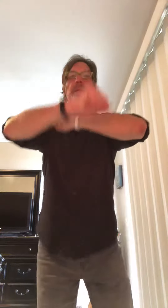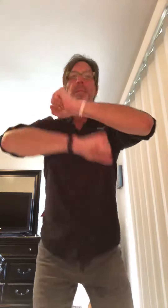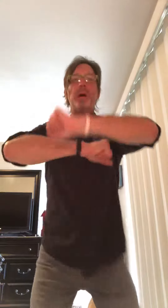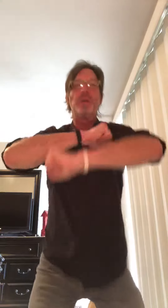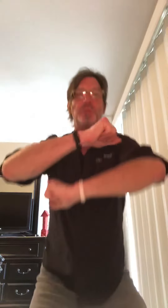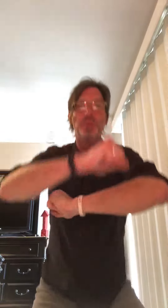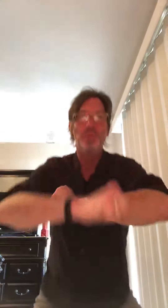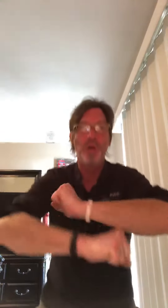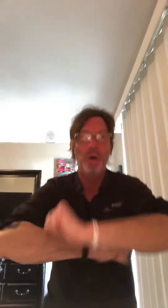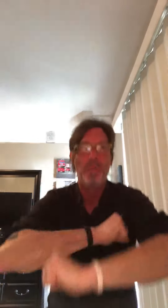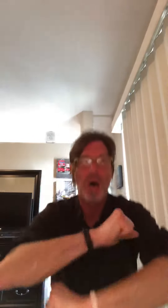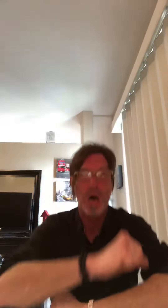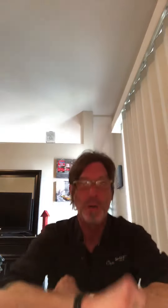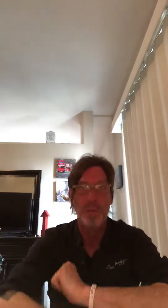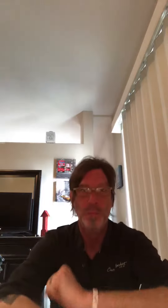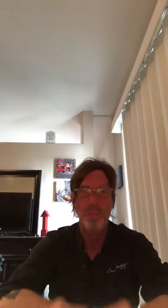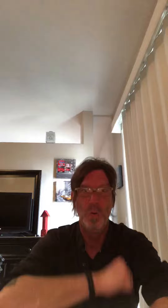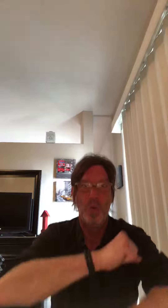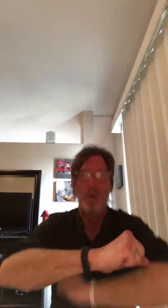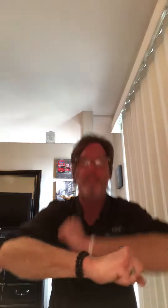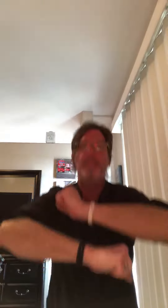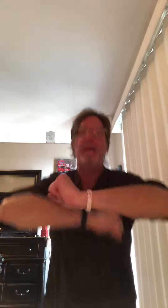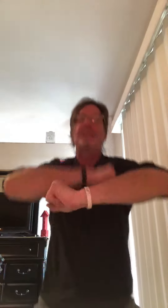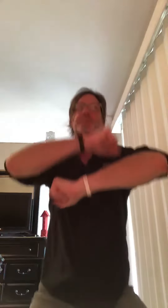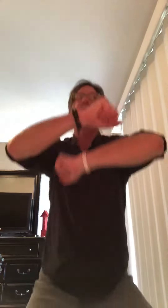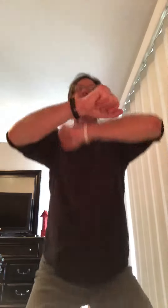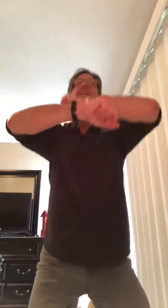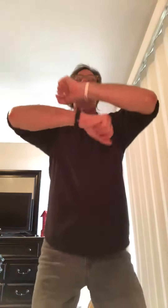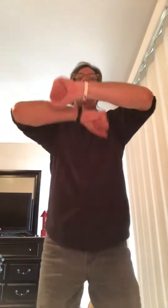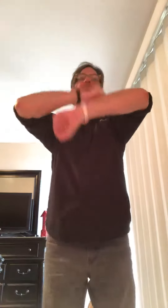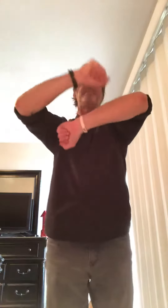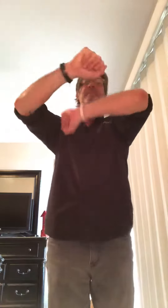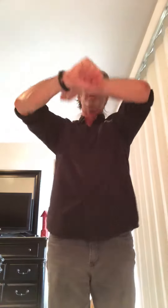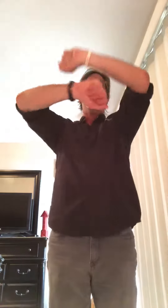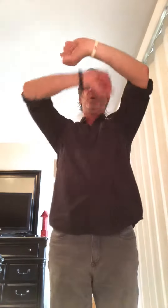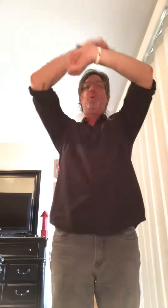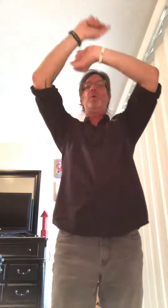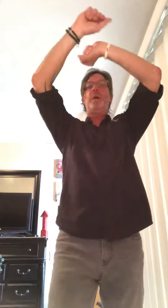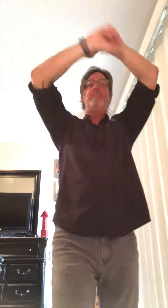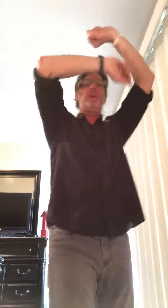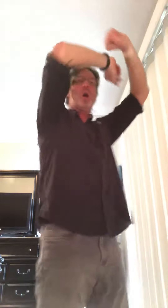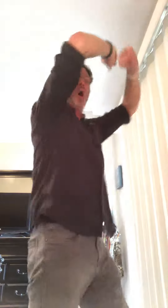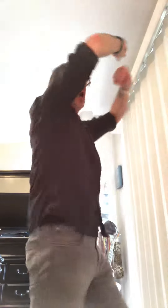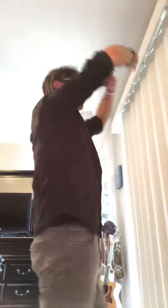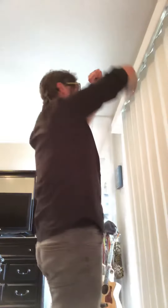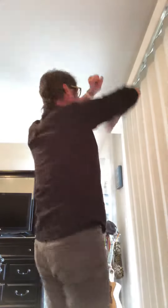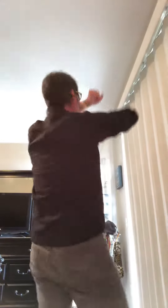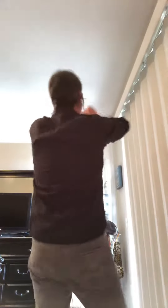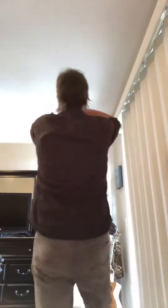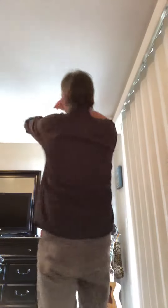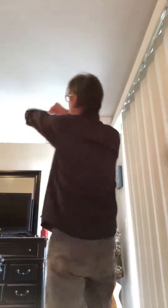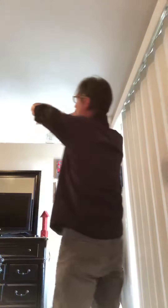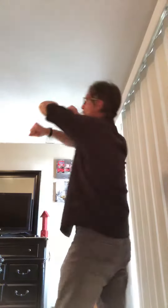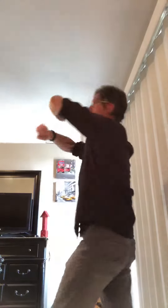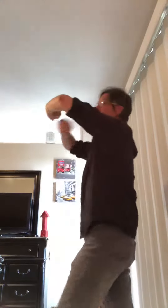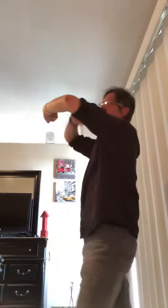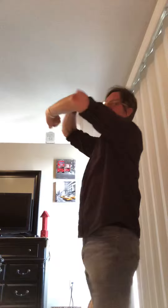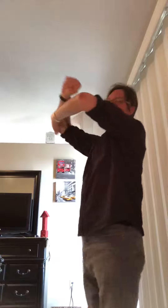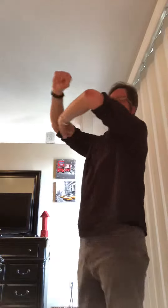rumba to the bottom, rumba to the top, rumba all around the world until